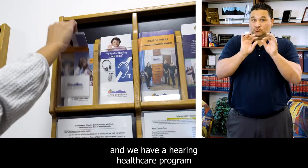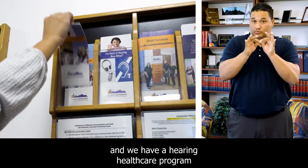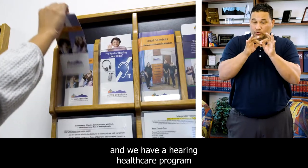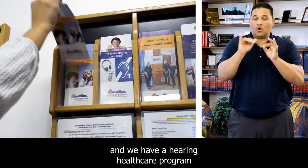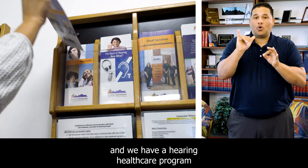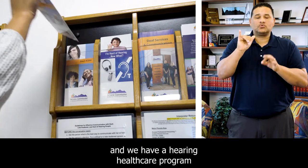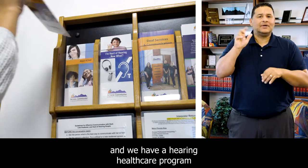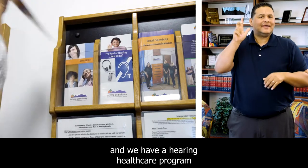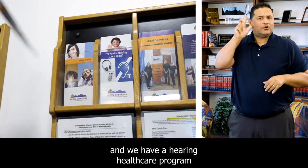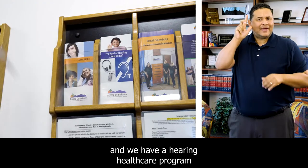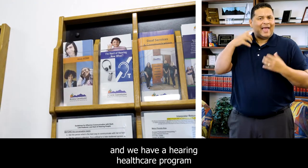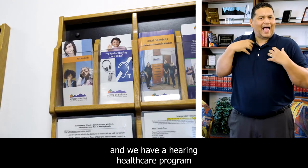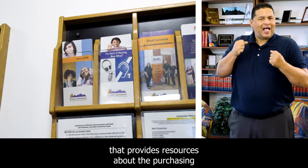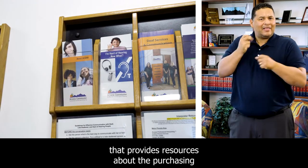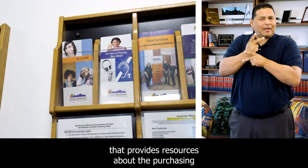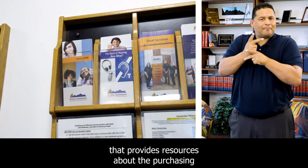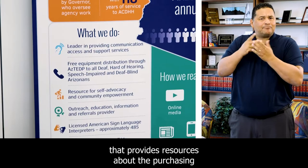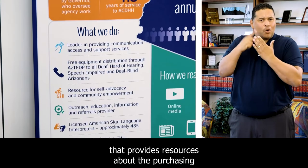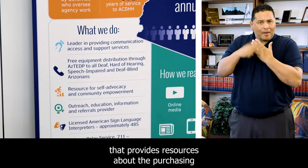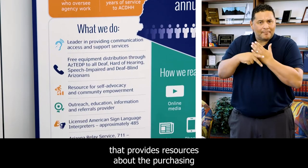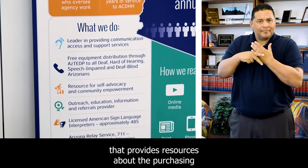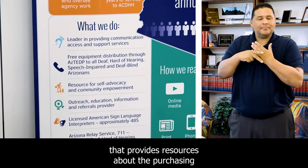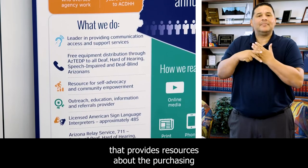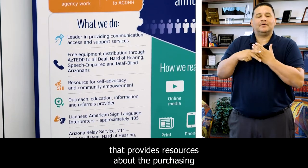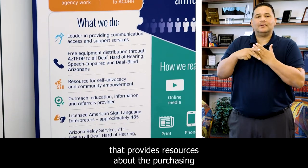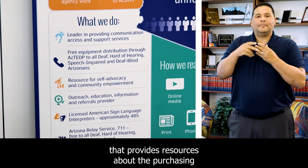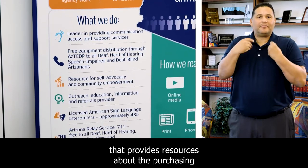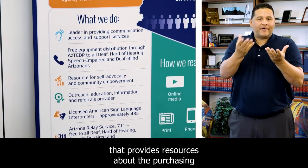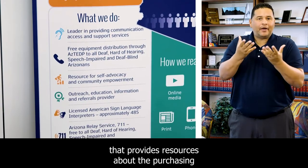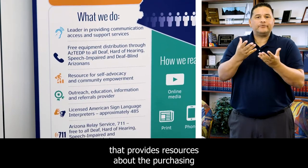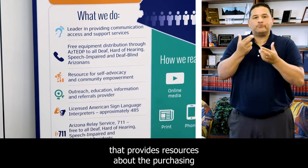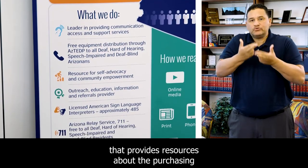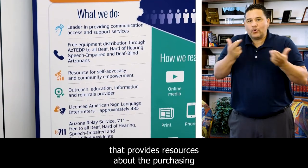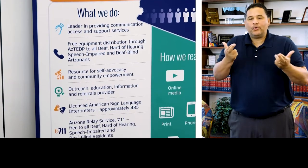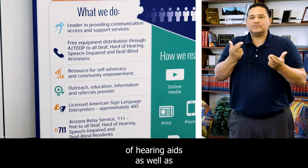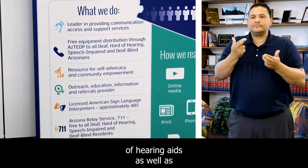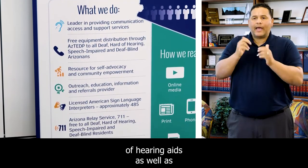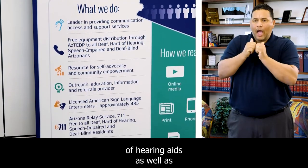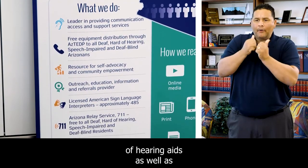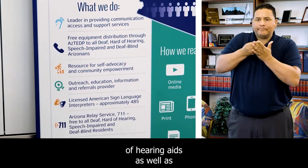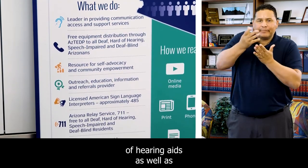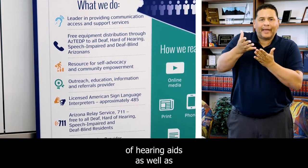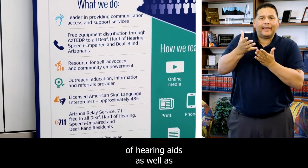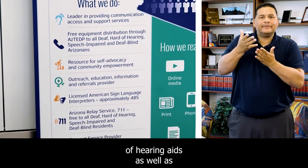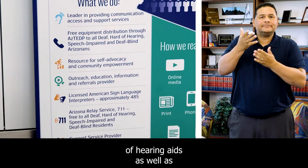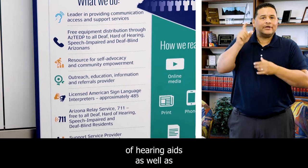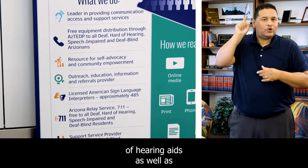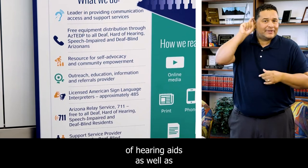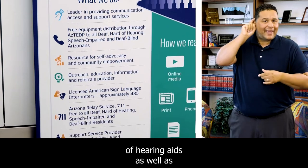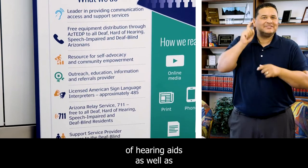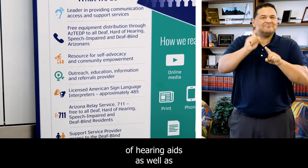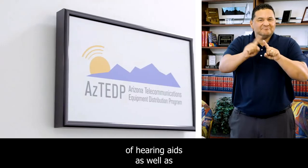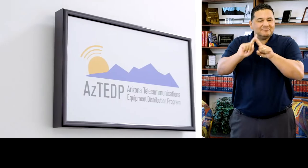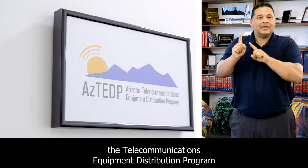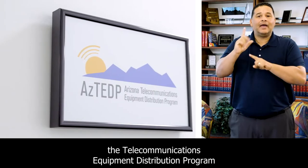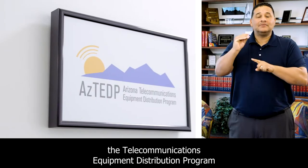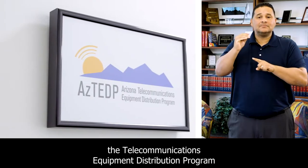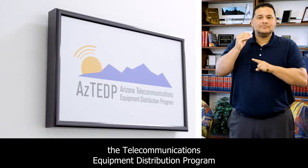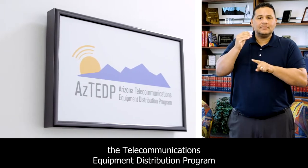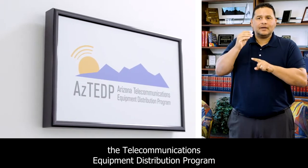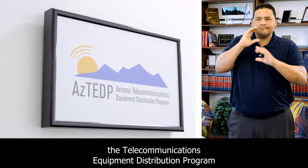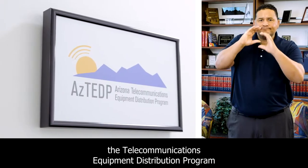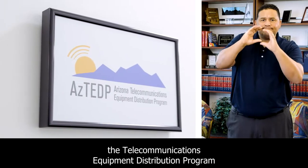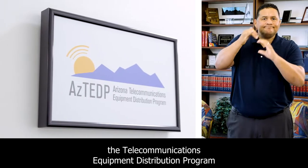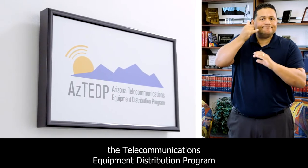we have a hearing healthcare program that provides resources about the purchasing of hearing aids, as well as the